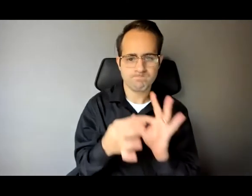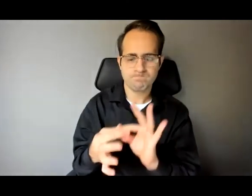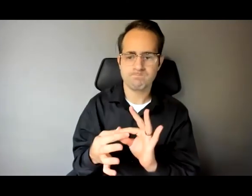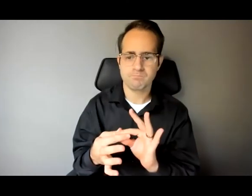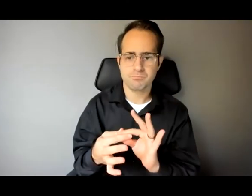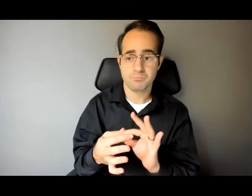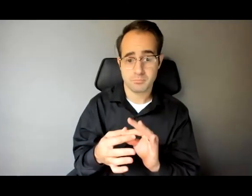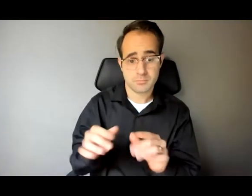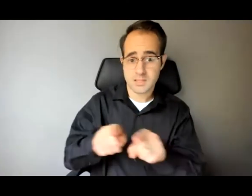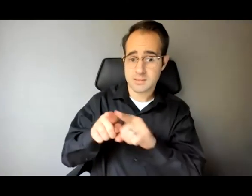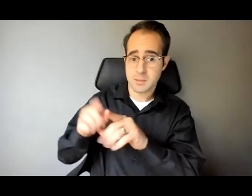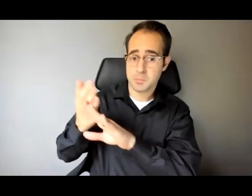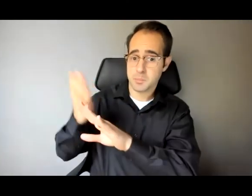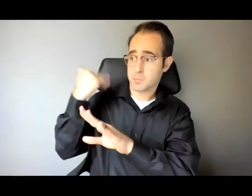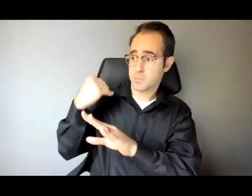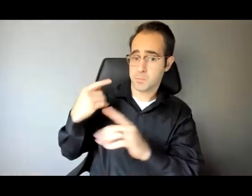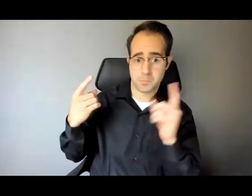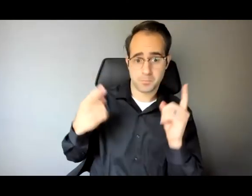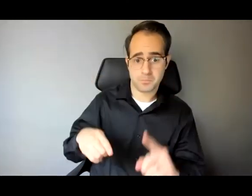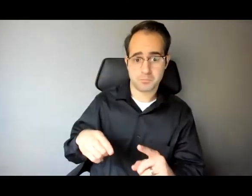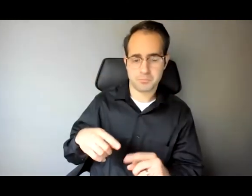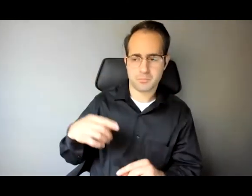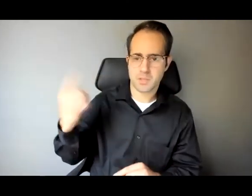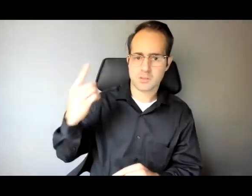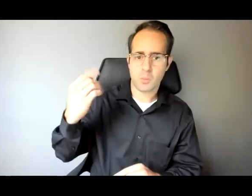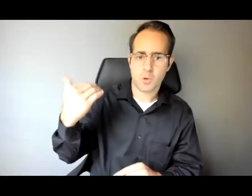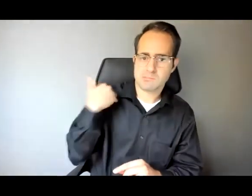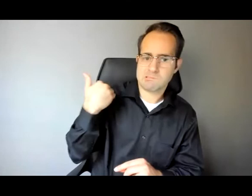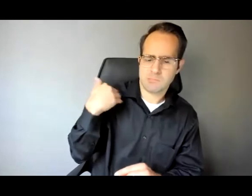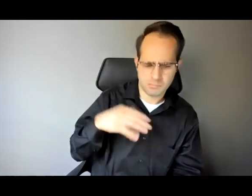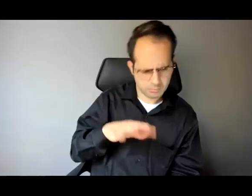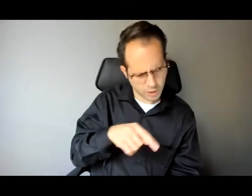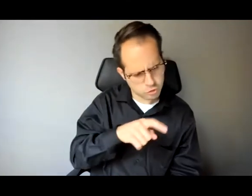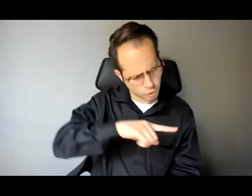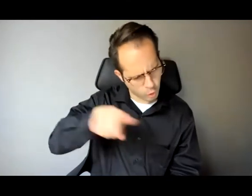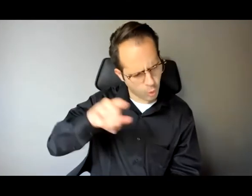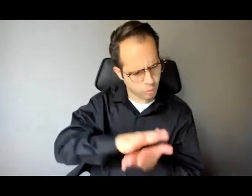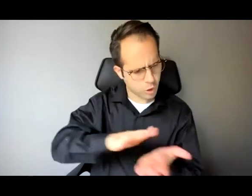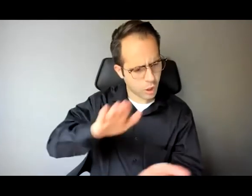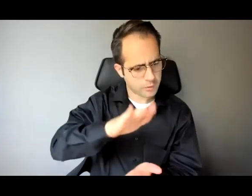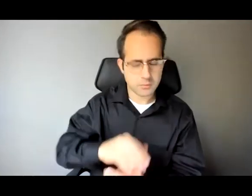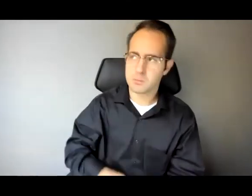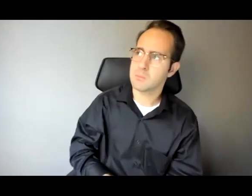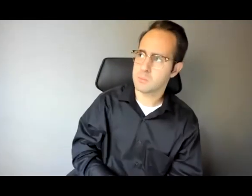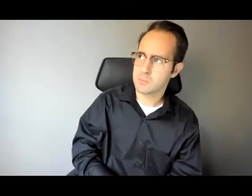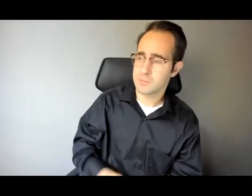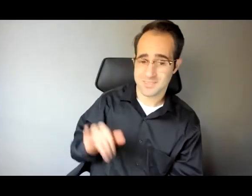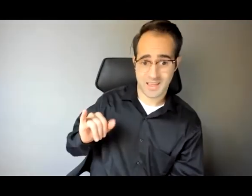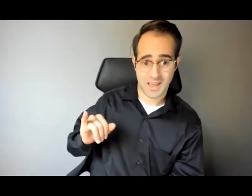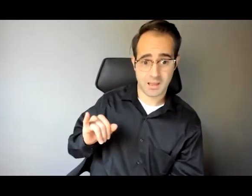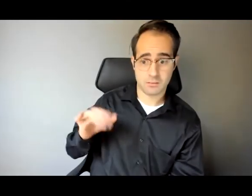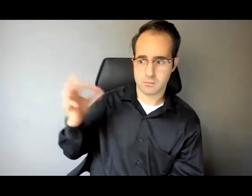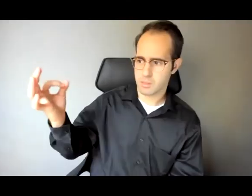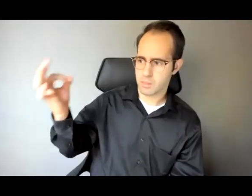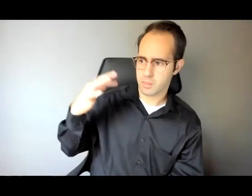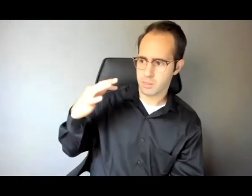know where those conversations those sort of morsels of trust can lead in terms of changing an entire world one of